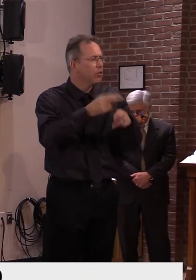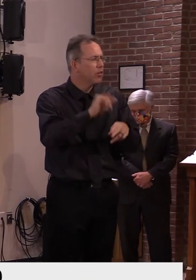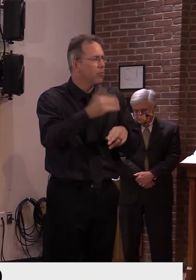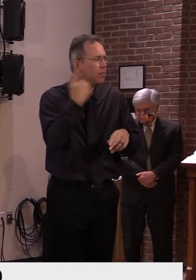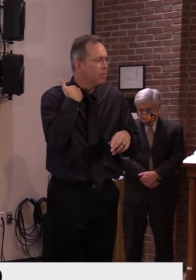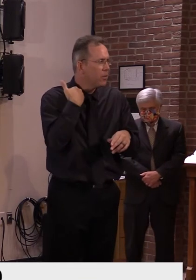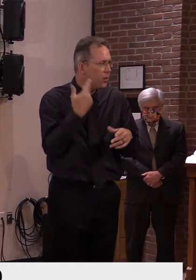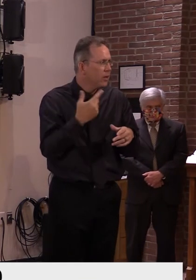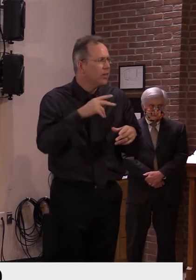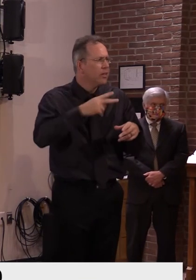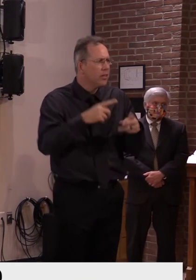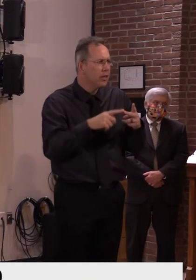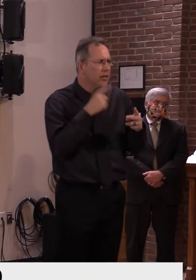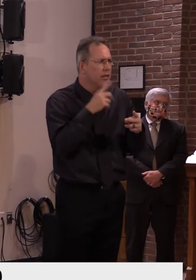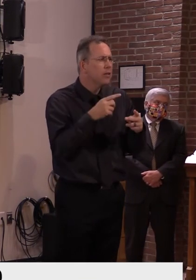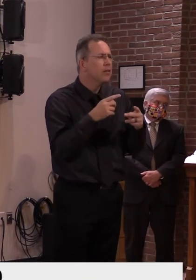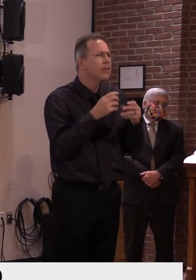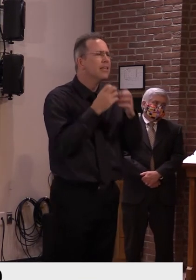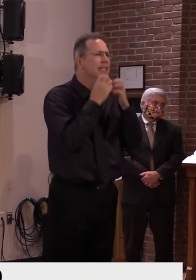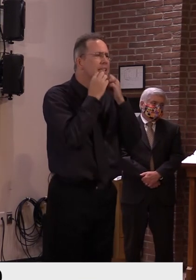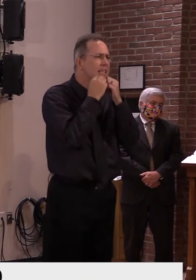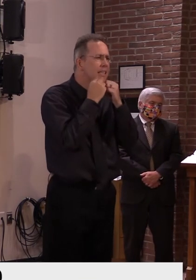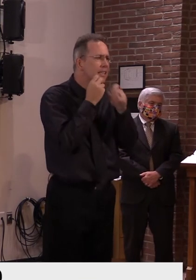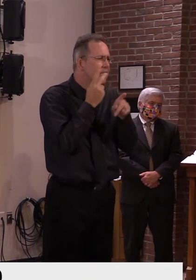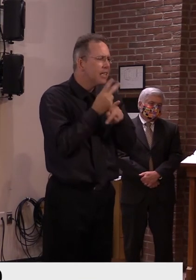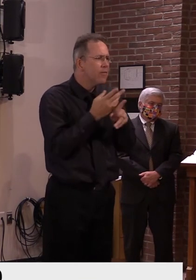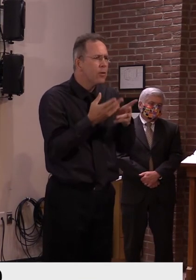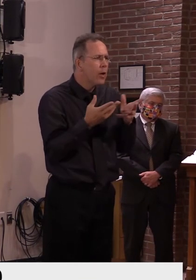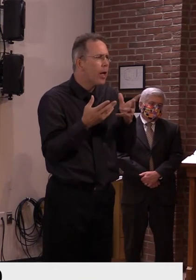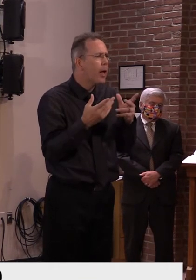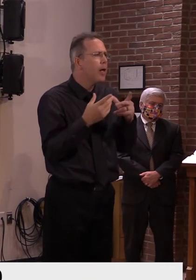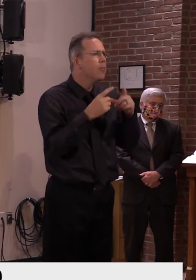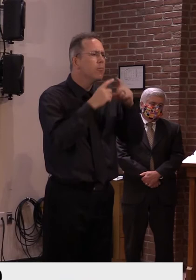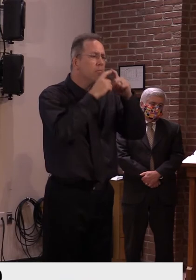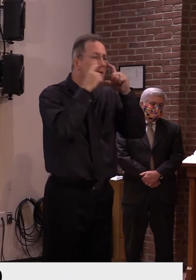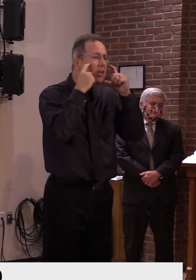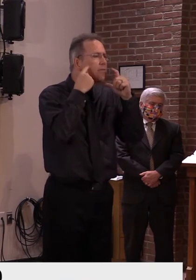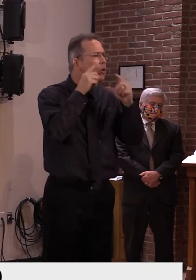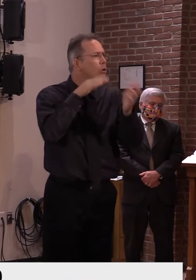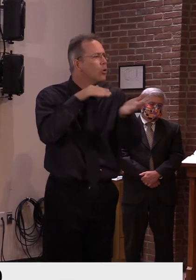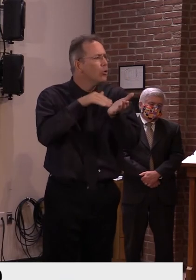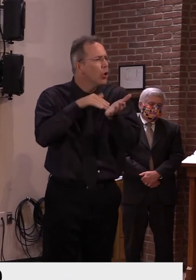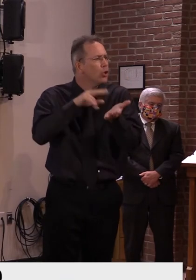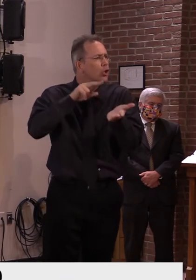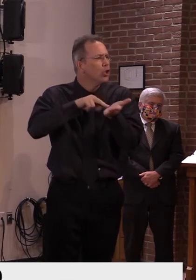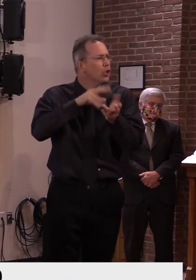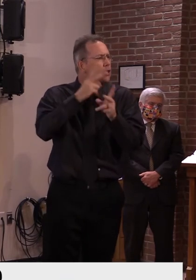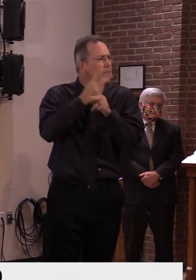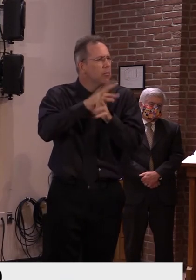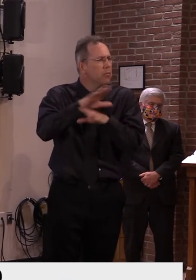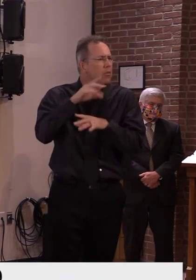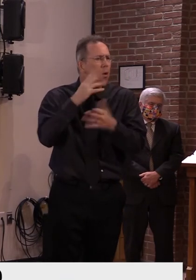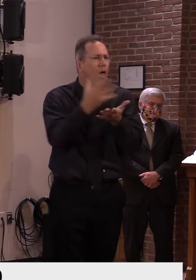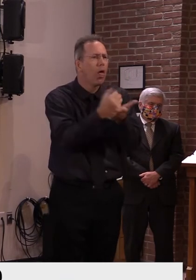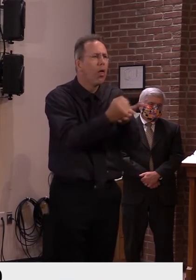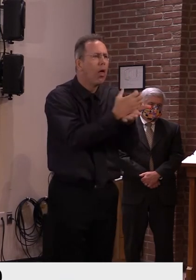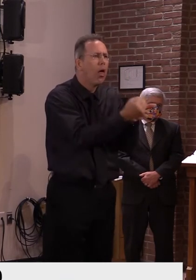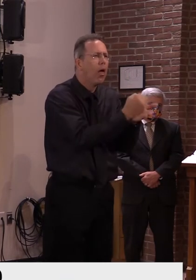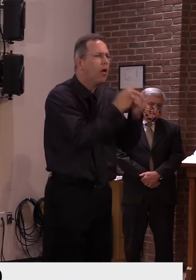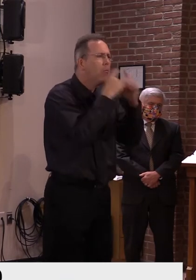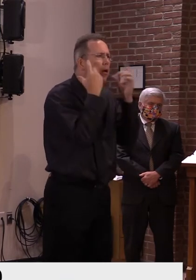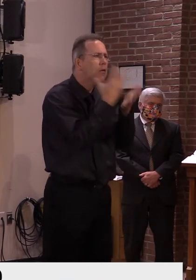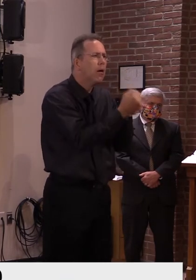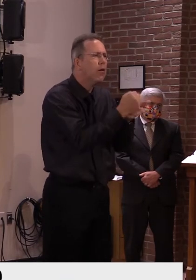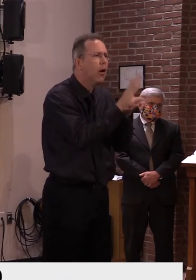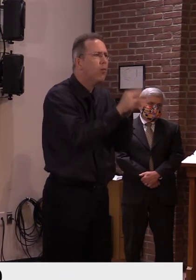presume he was talking about the N95s. But, uh, and he kept talking about schmutz. I guess that was his,